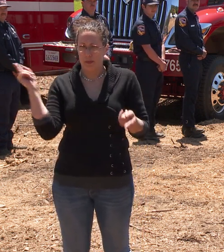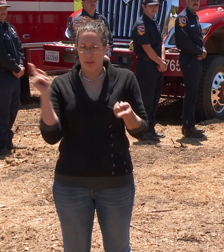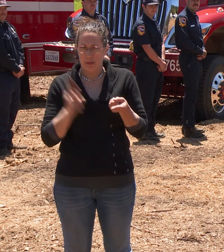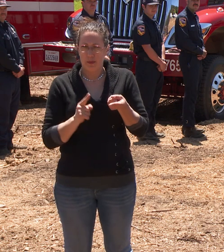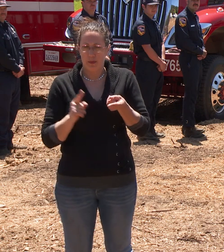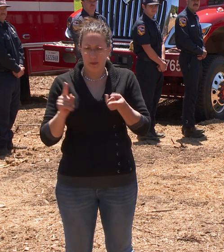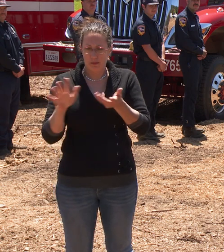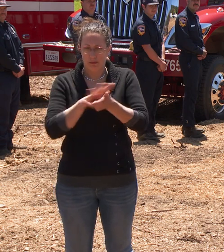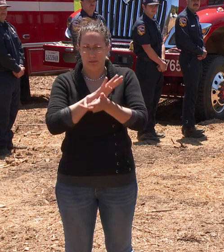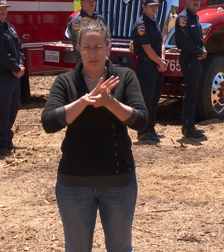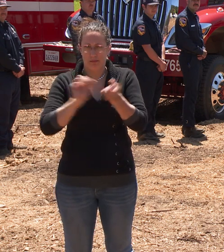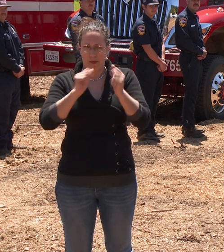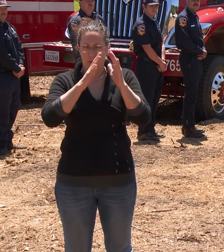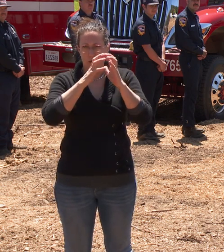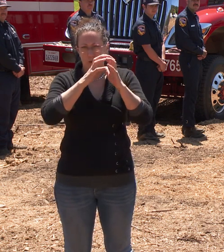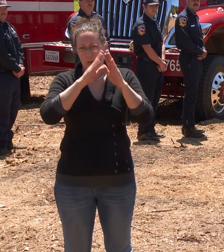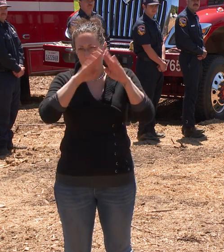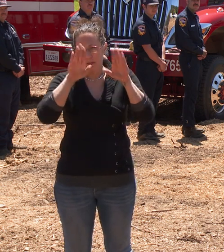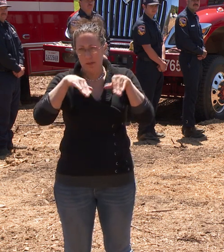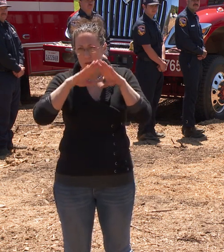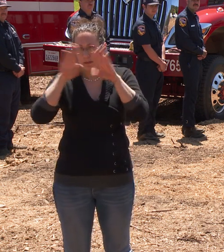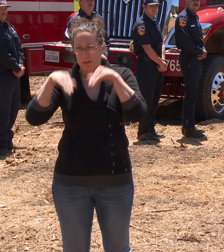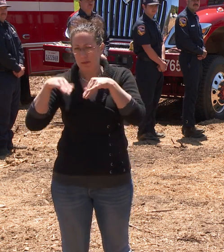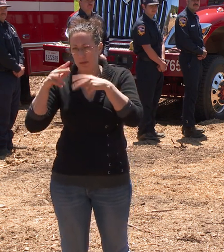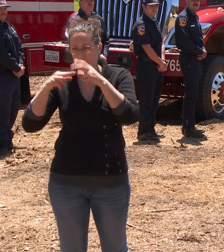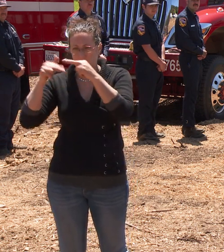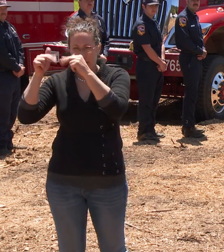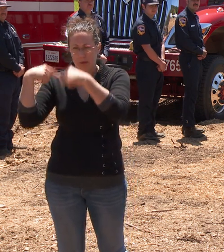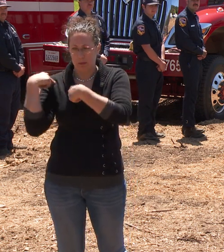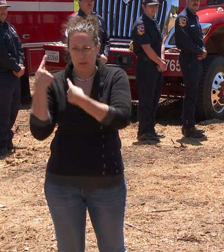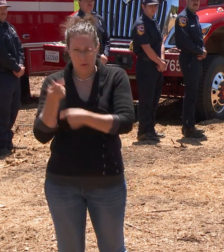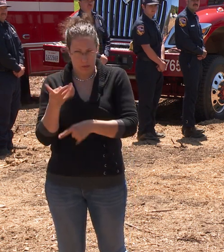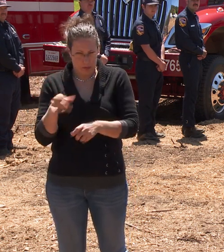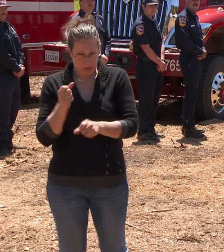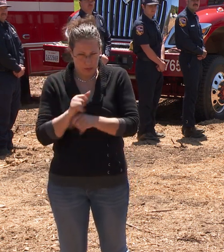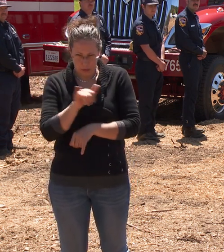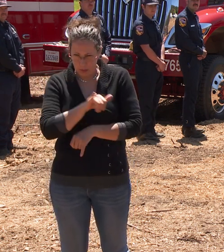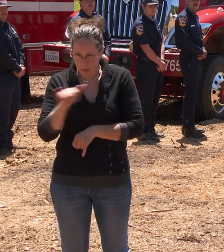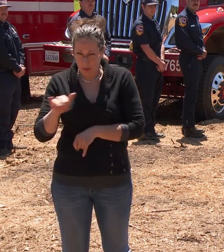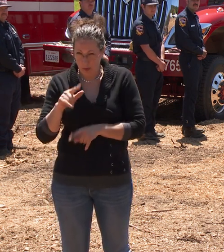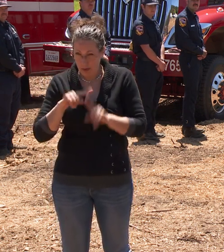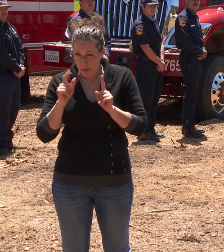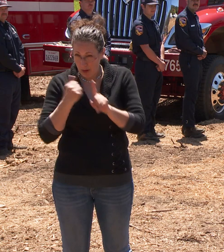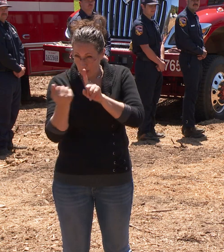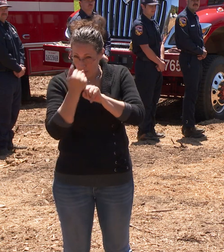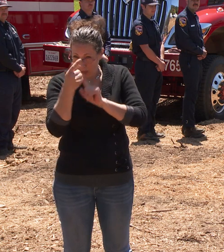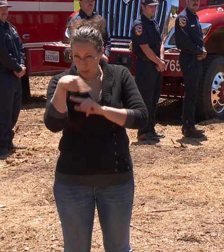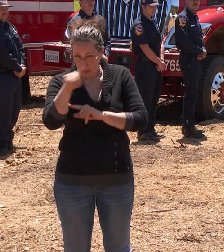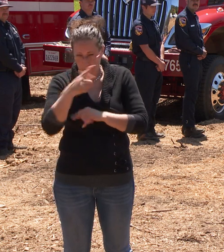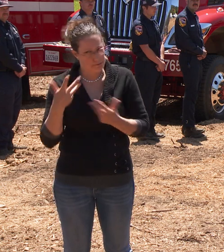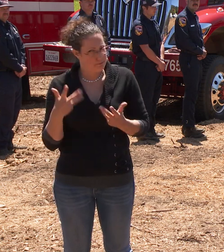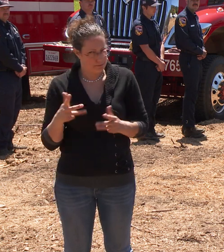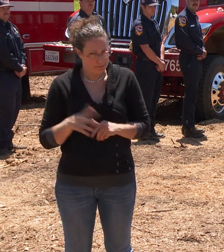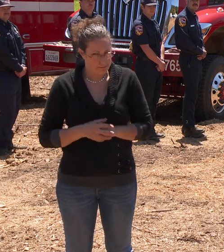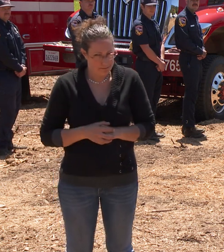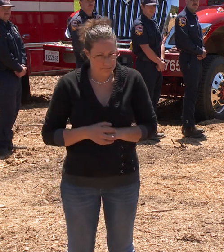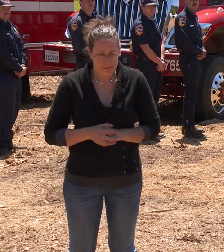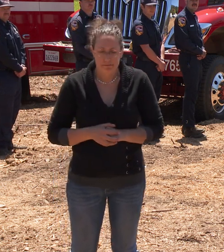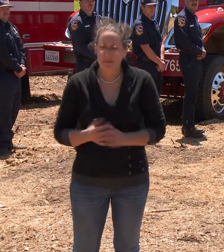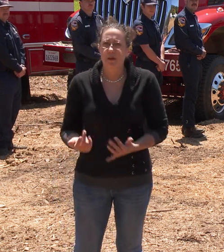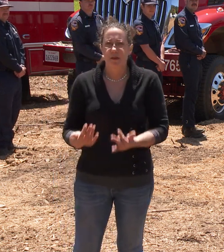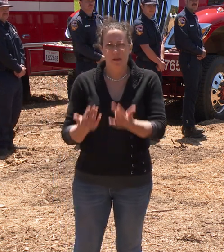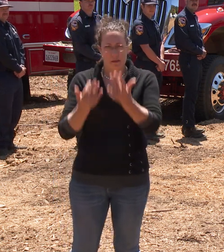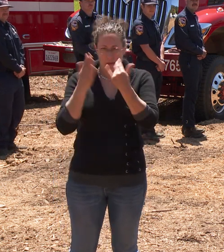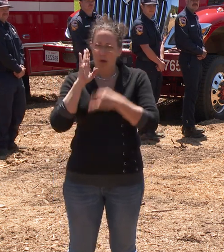structures destroyed just in the last couple of years as well. But I don't want that to fool anyone. The fire interval will